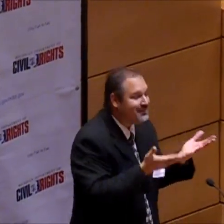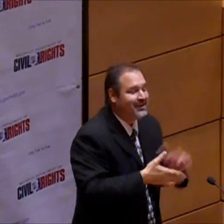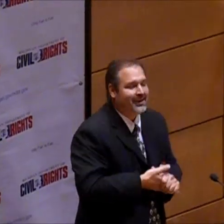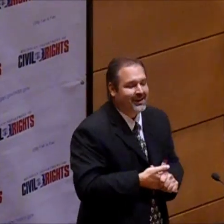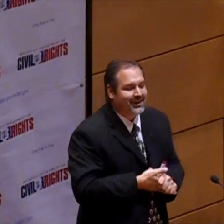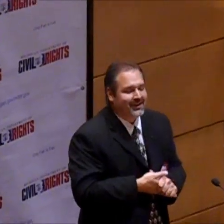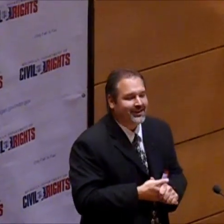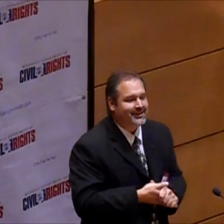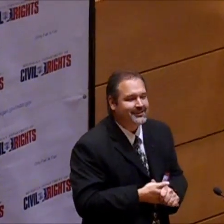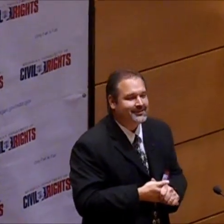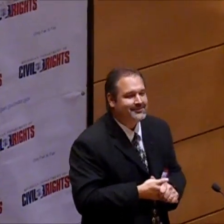services here in America.